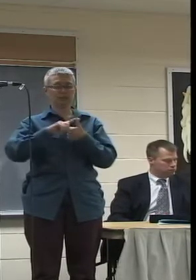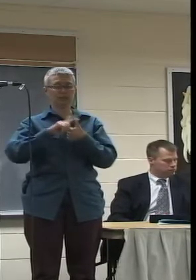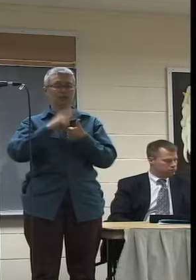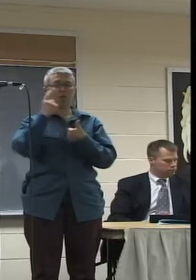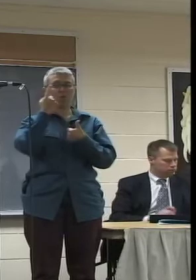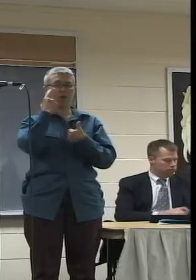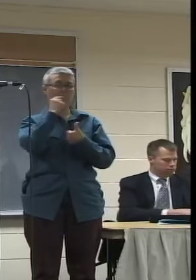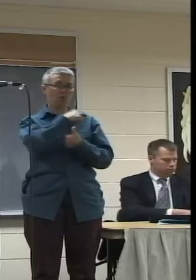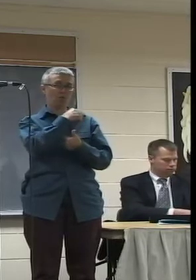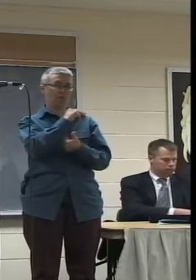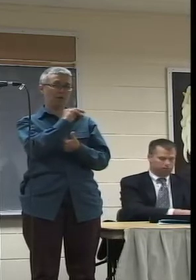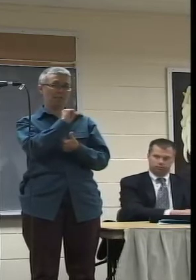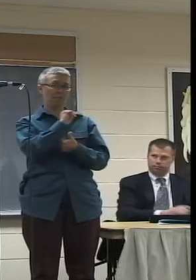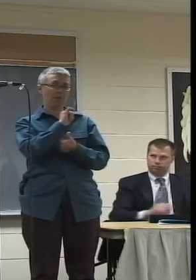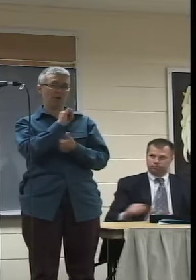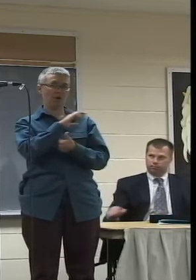mayor,